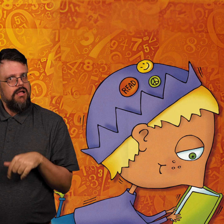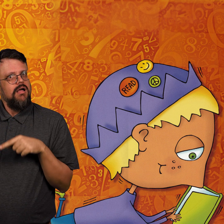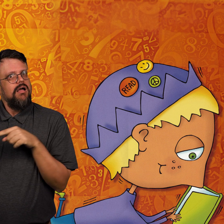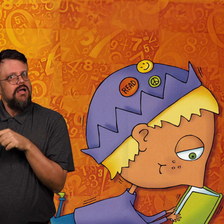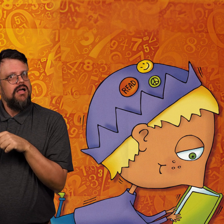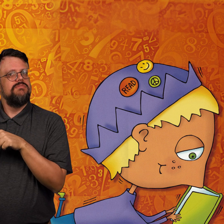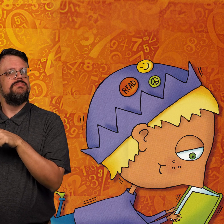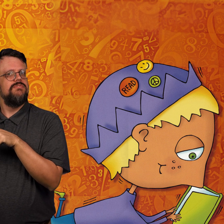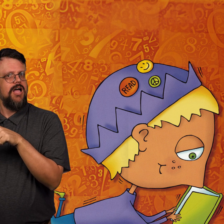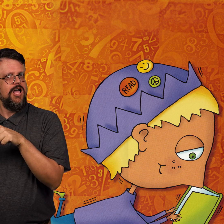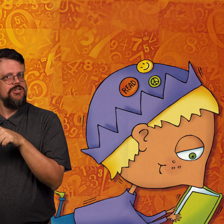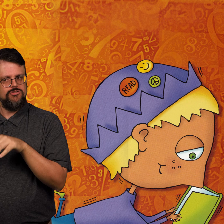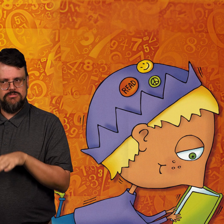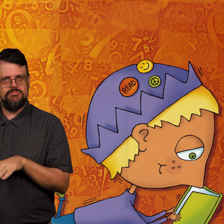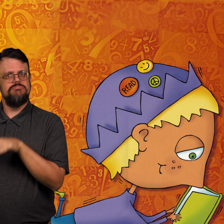only a fraction of the glass is filled.